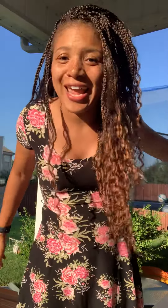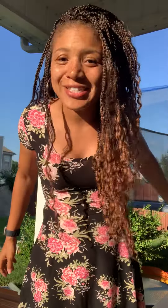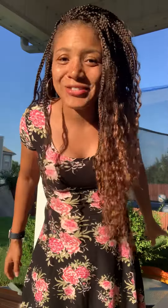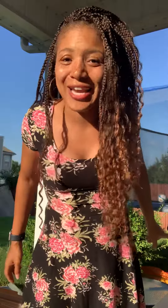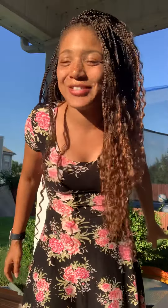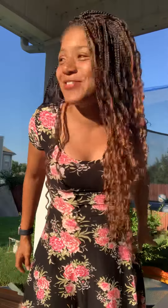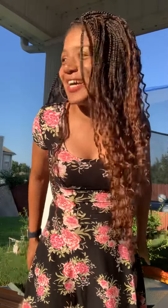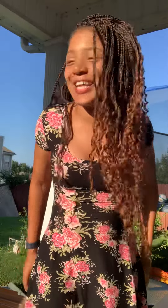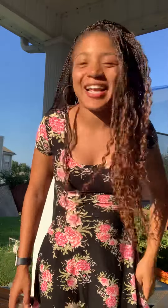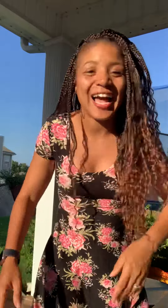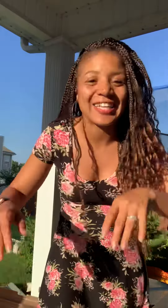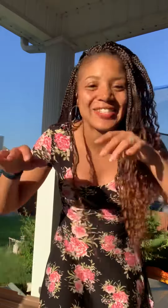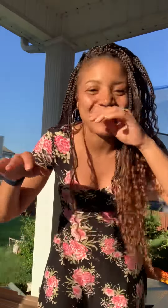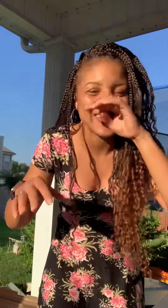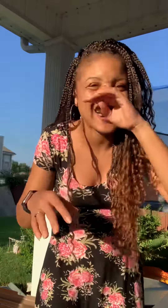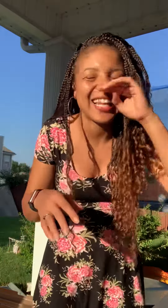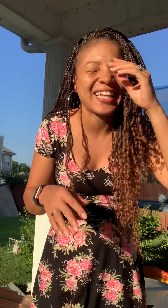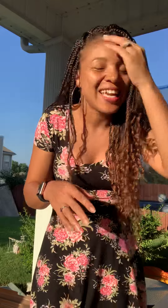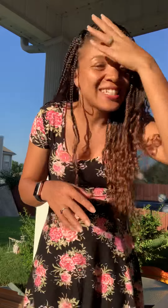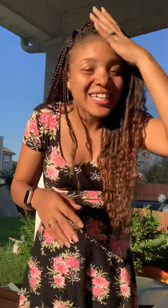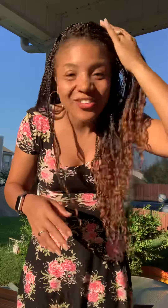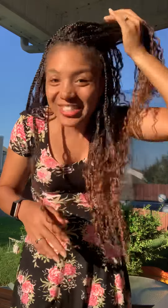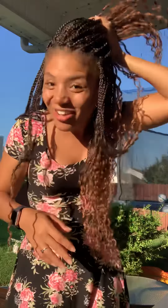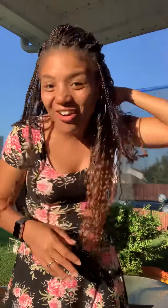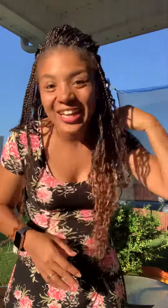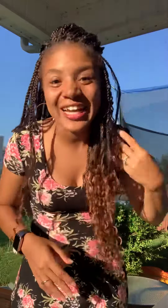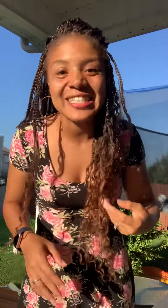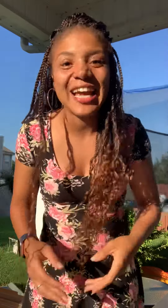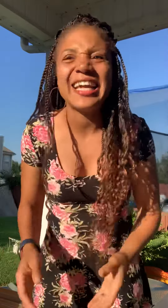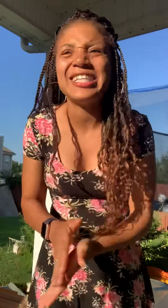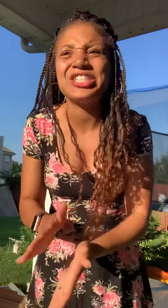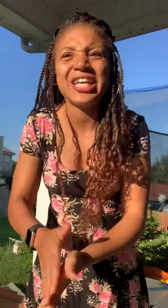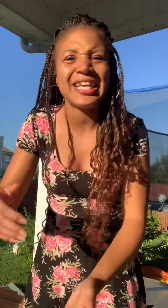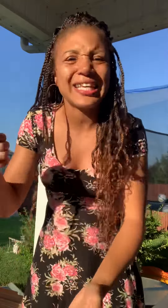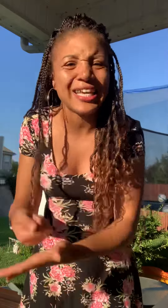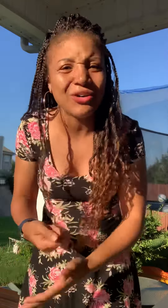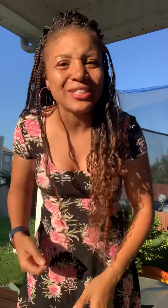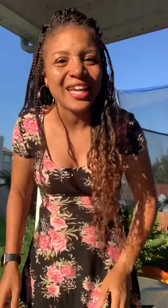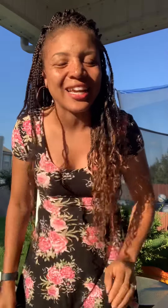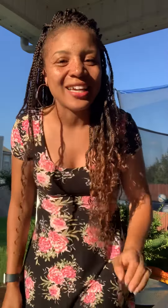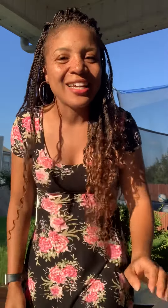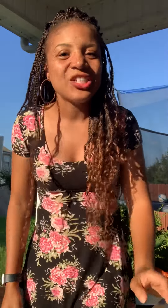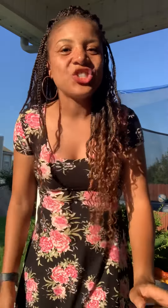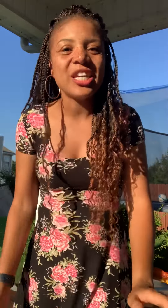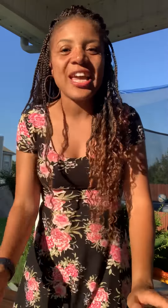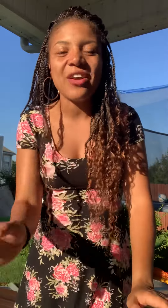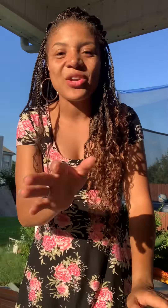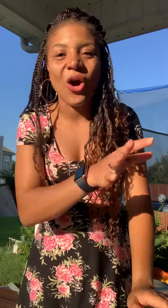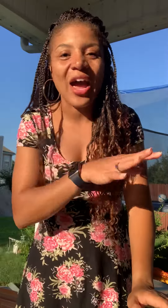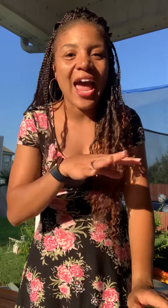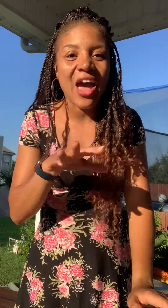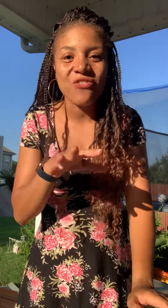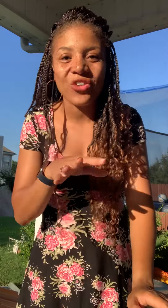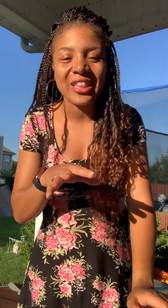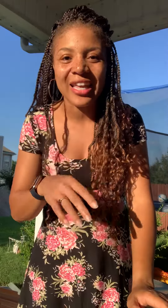educate you guys like I get so excited like she got on this call last night and she killed it she gave y'all everything